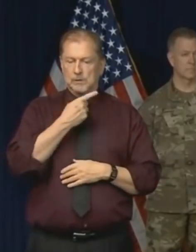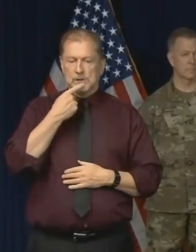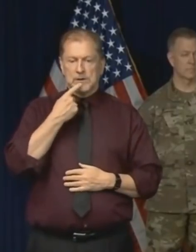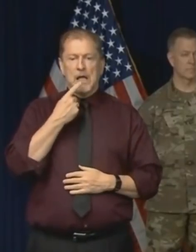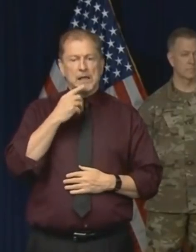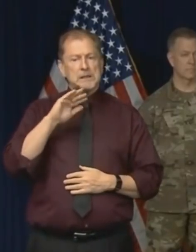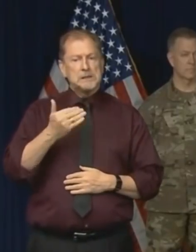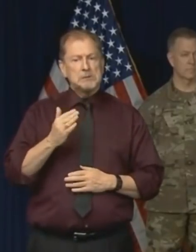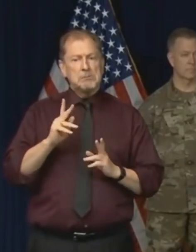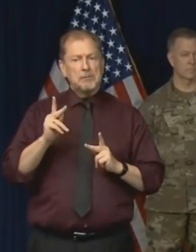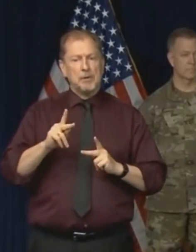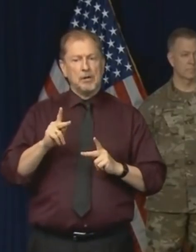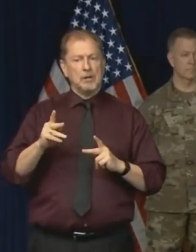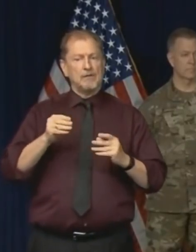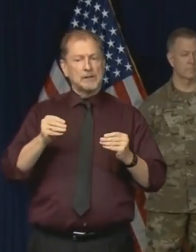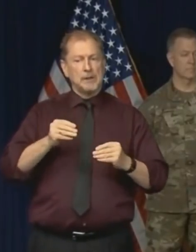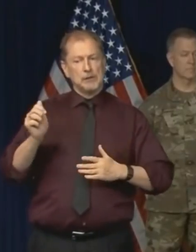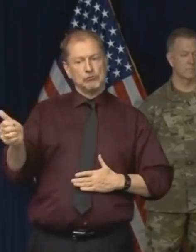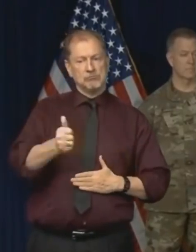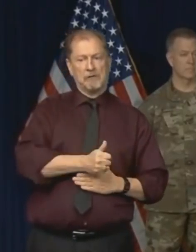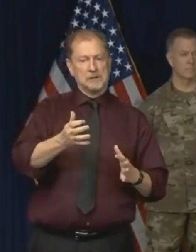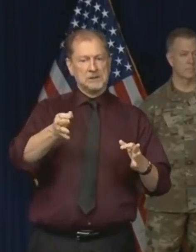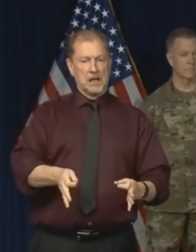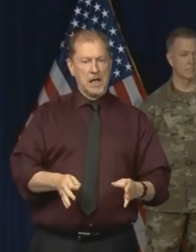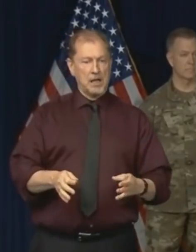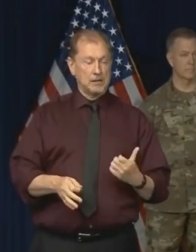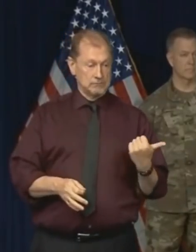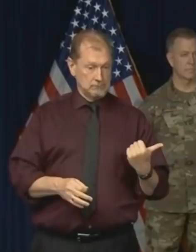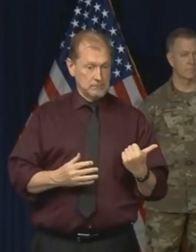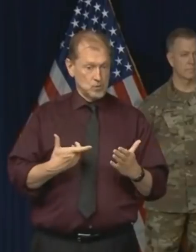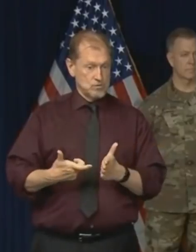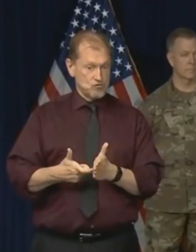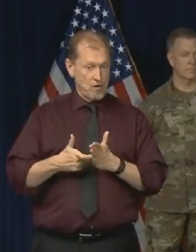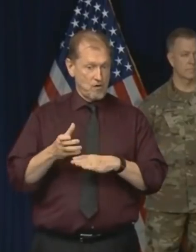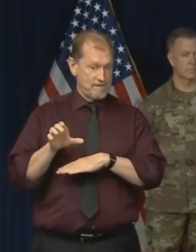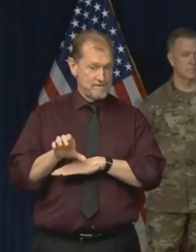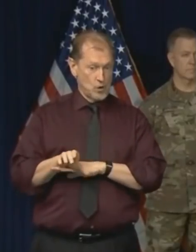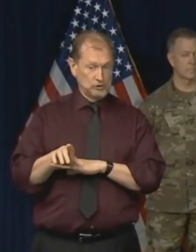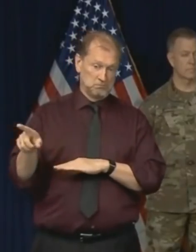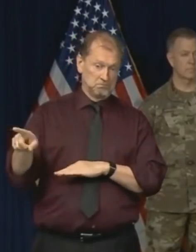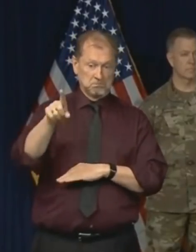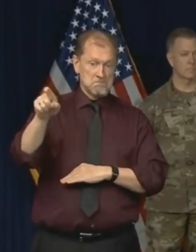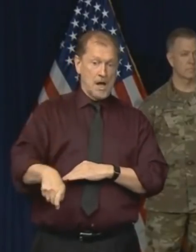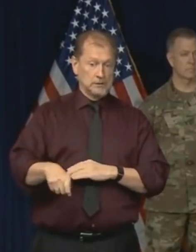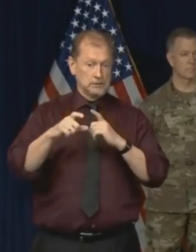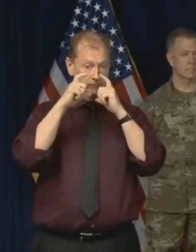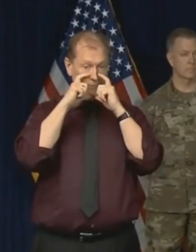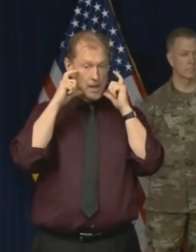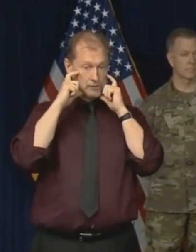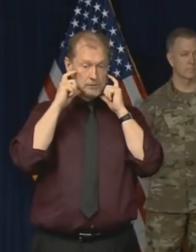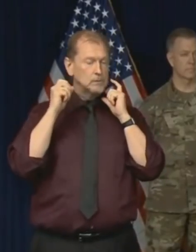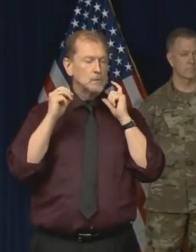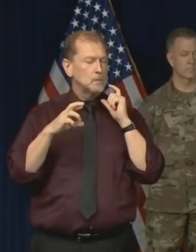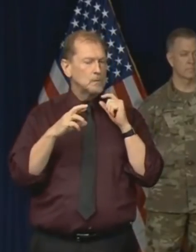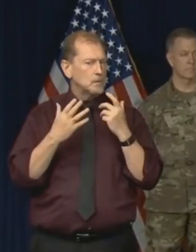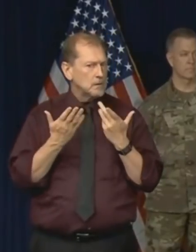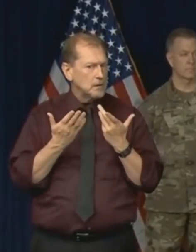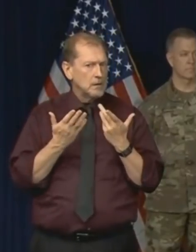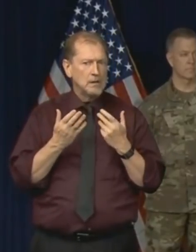are following it. Are you giving any consideration to requiring people to wear masks in public? And if so, where would that apply?